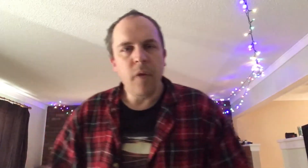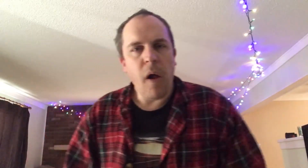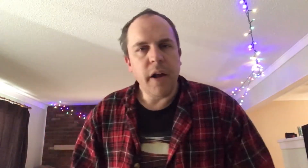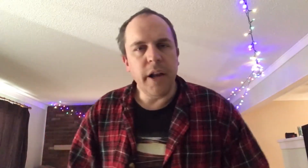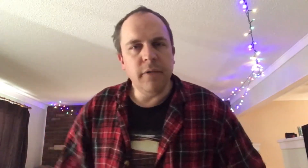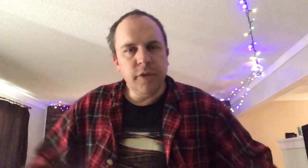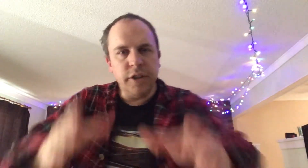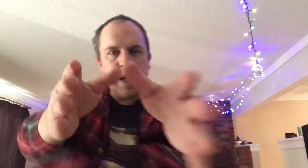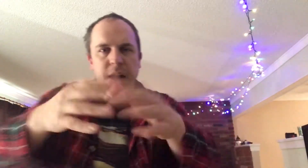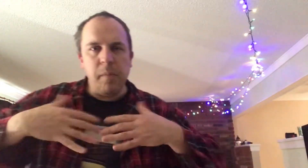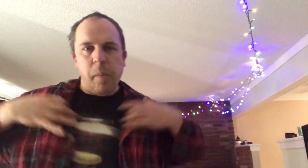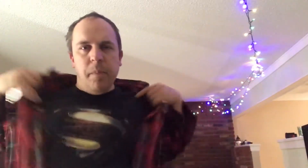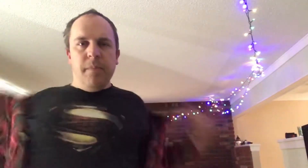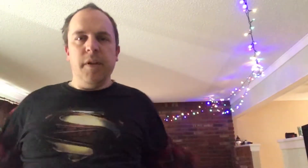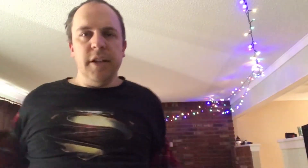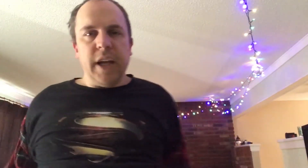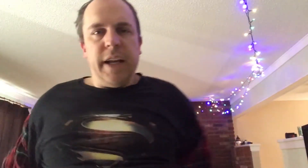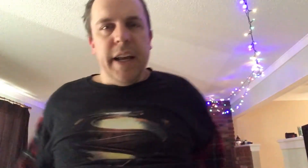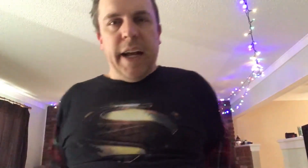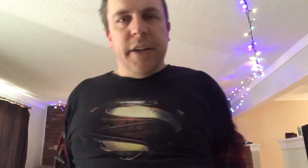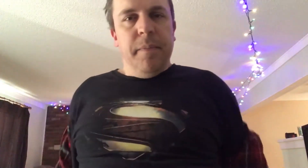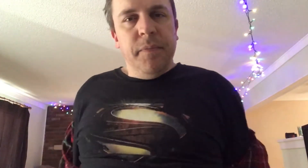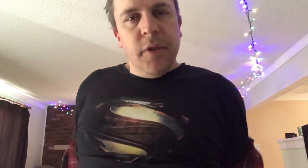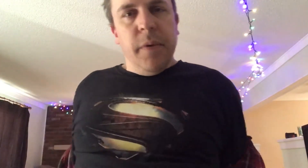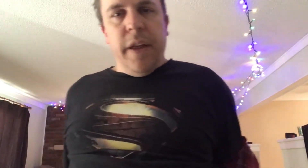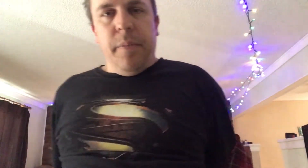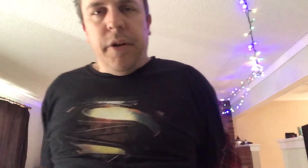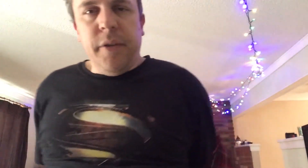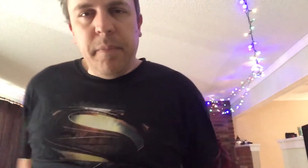you know you just gotta you just gotta connect with the other person